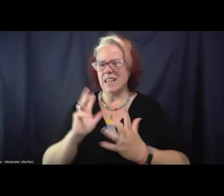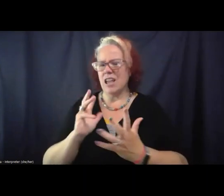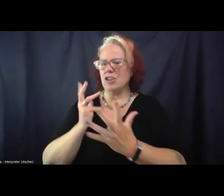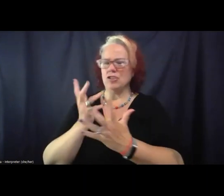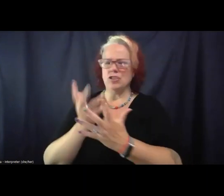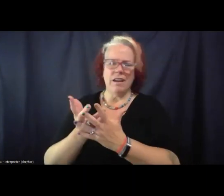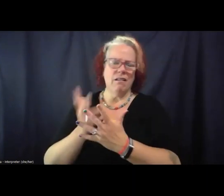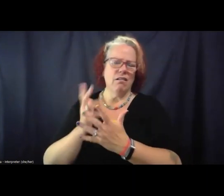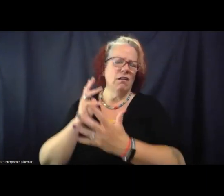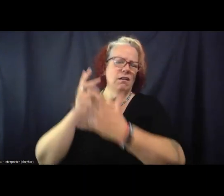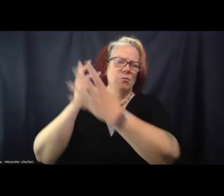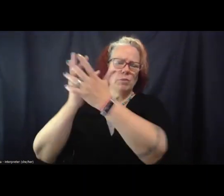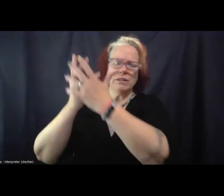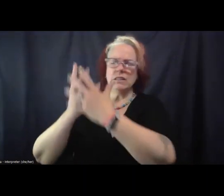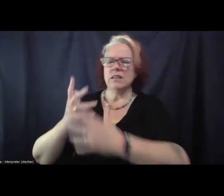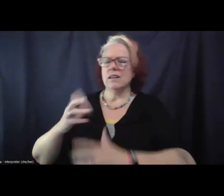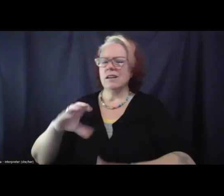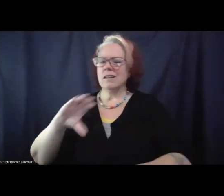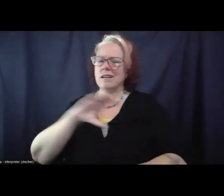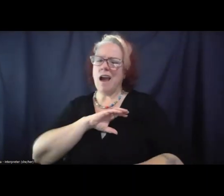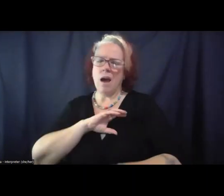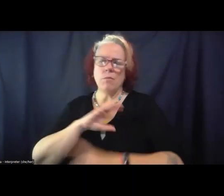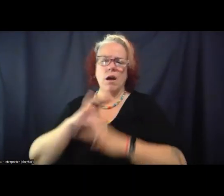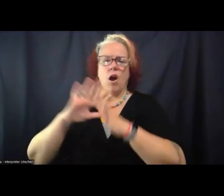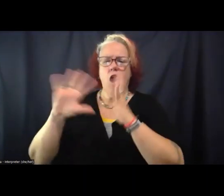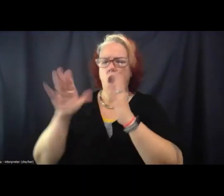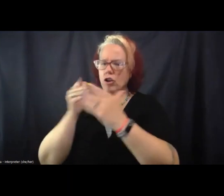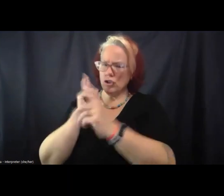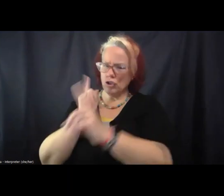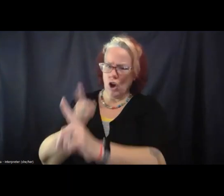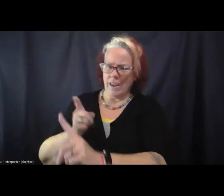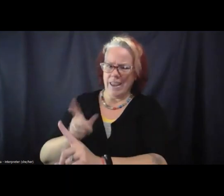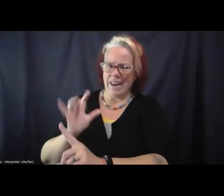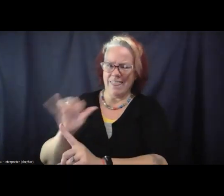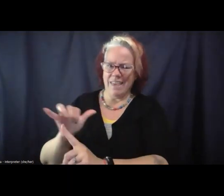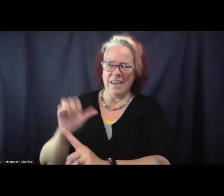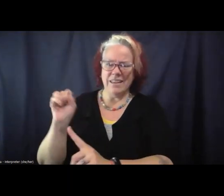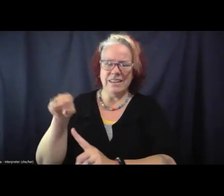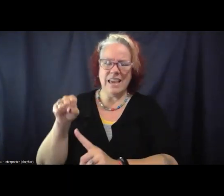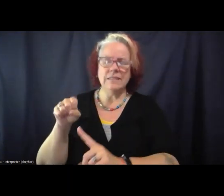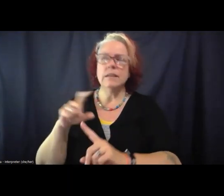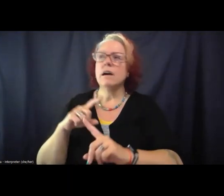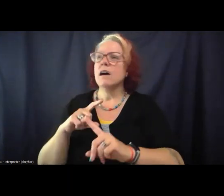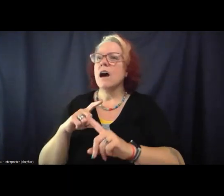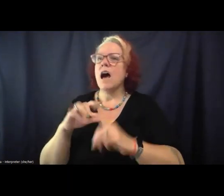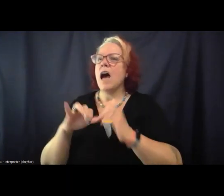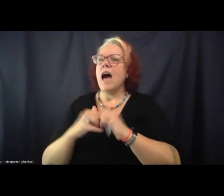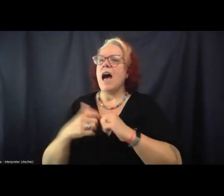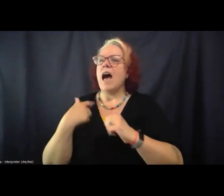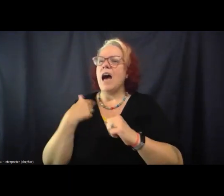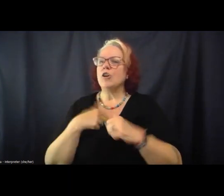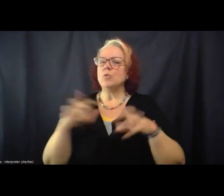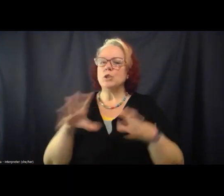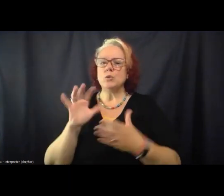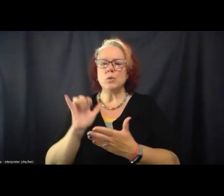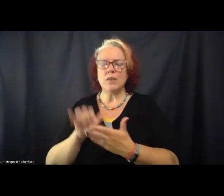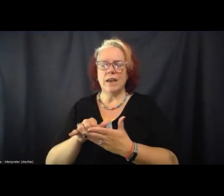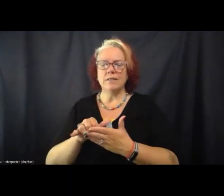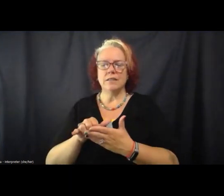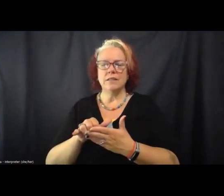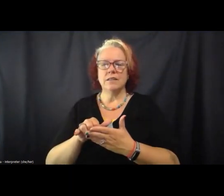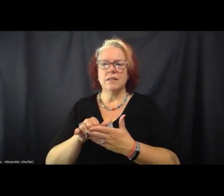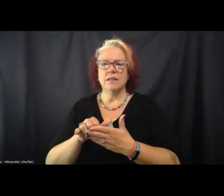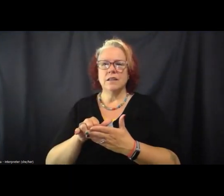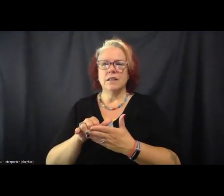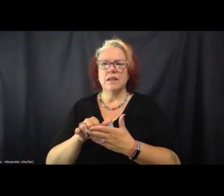and whatever expansion campaigns. And how do we do so in ways that try to, um, how do we do so in a way that like preempts